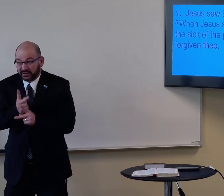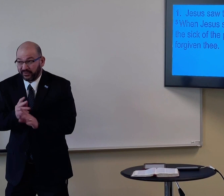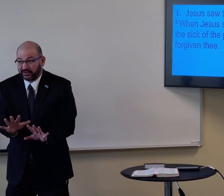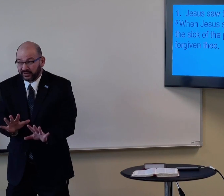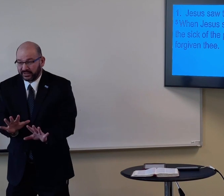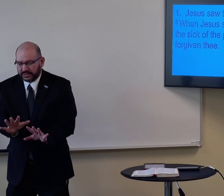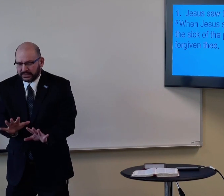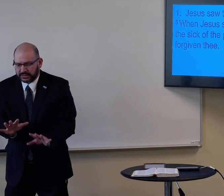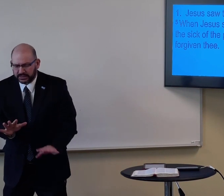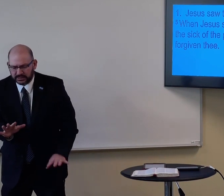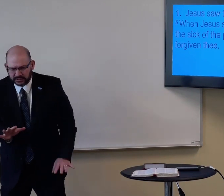so be careful.